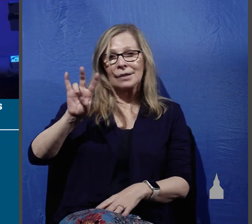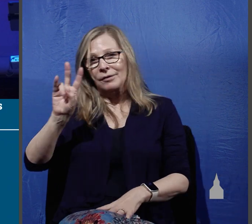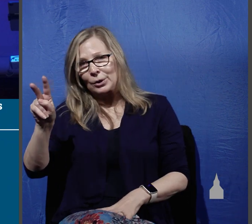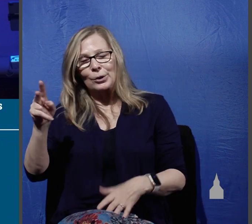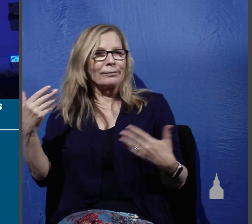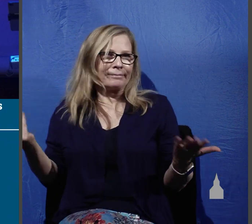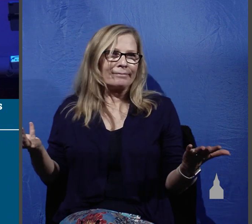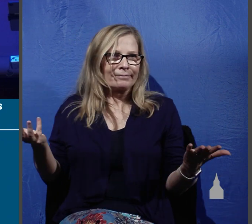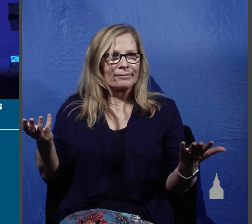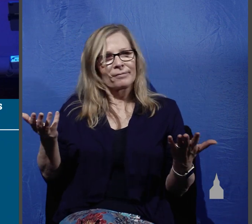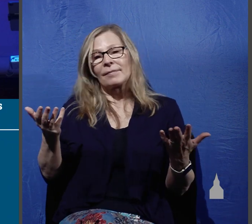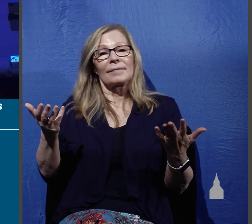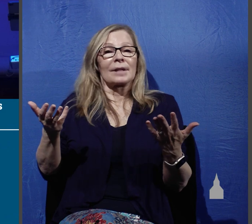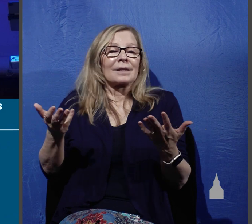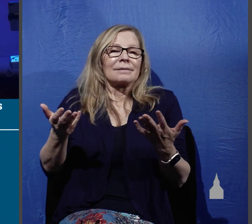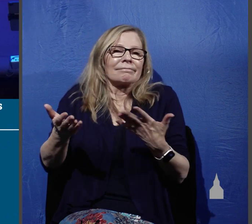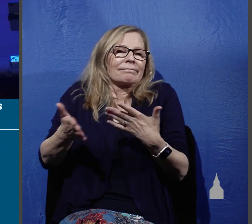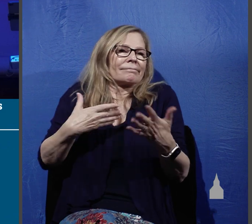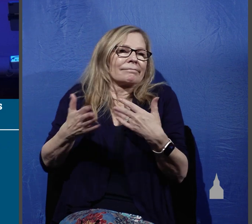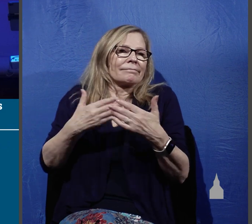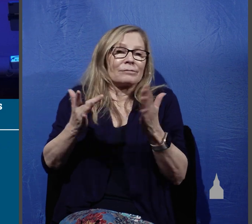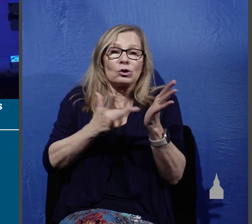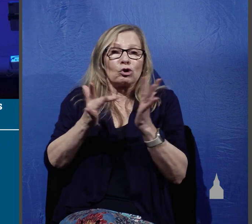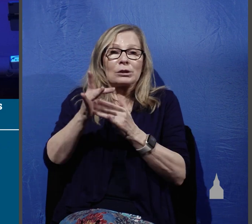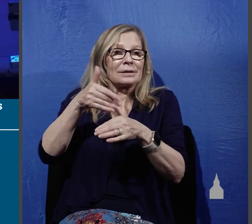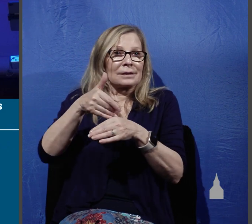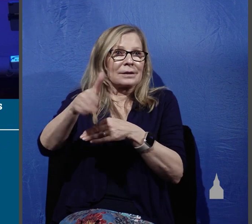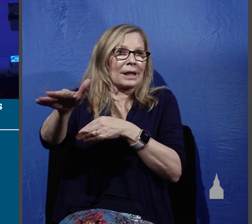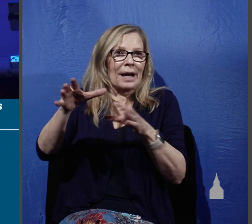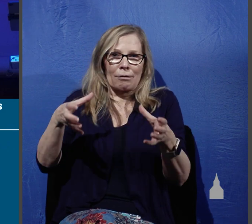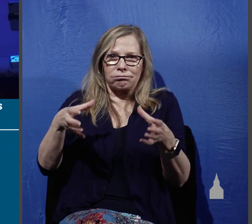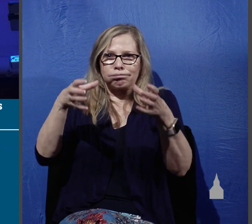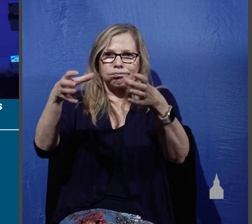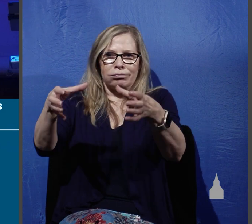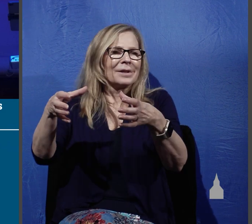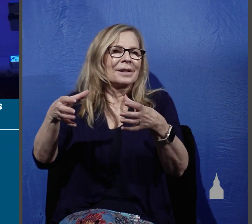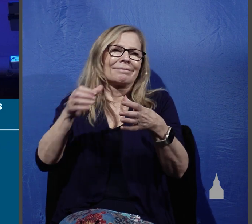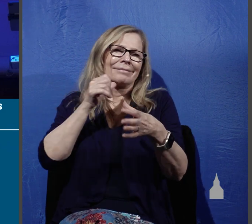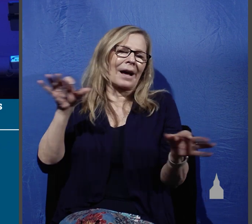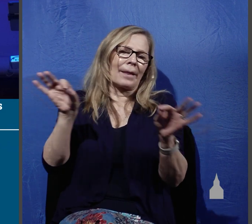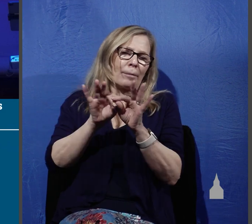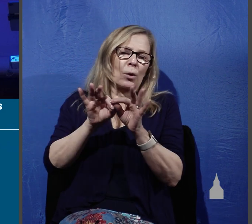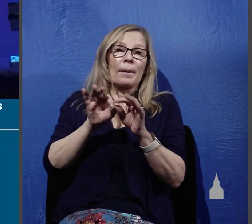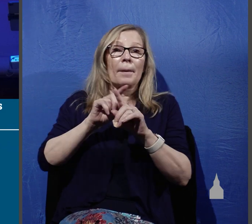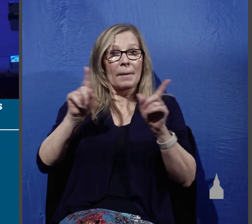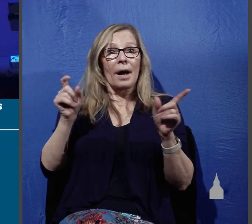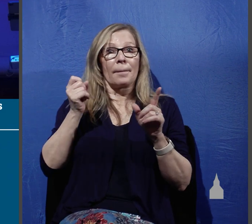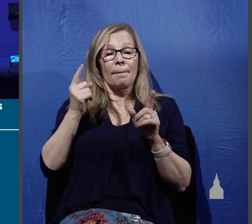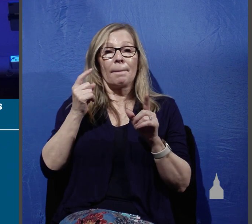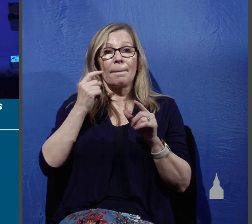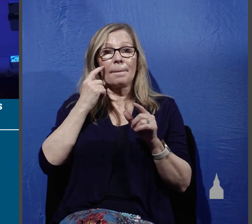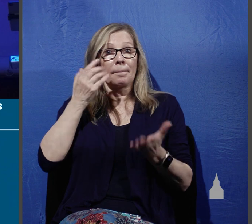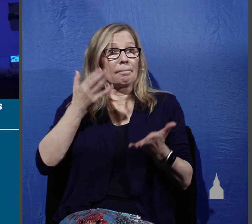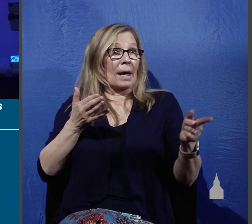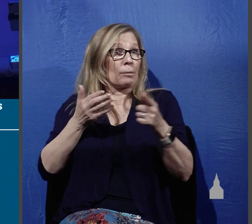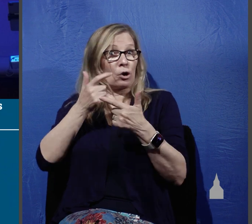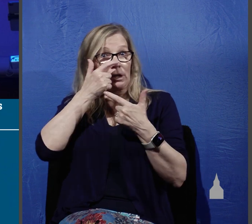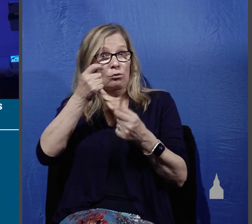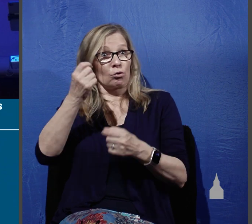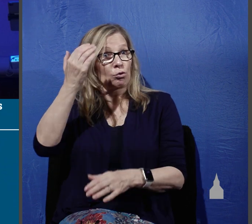or not Jesus sent out 70 or 72, it isn't really that important. However, you might be interested to know that some Bible